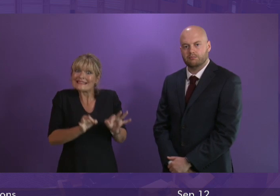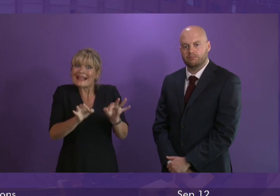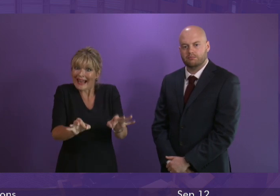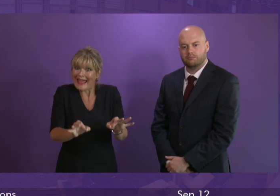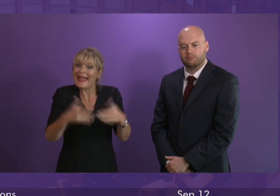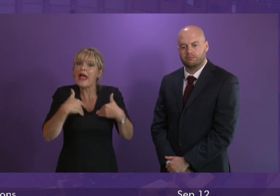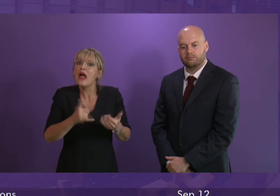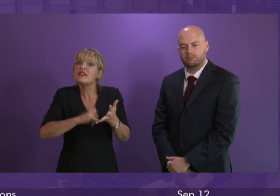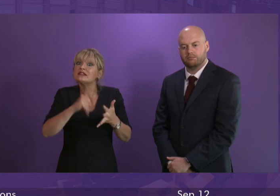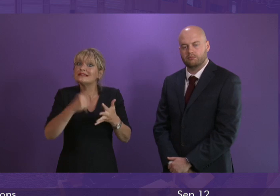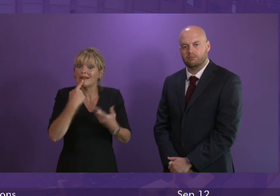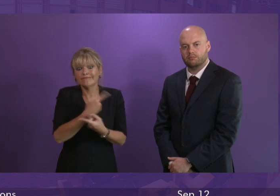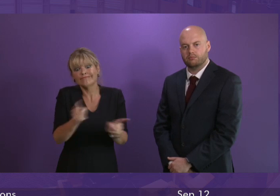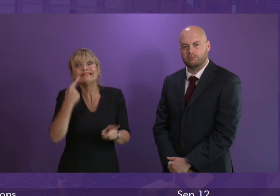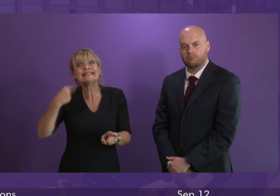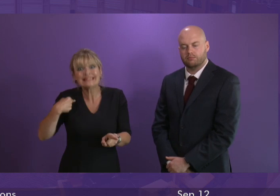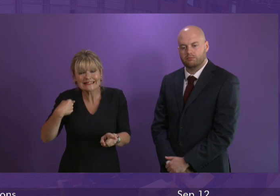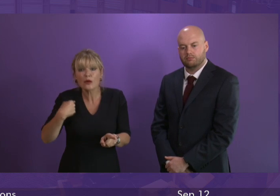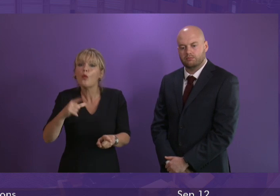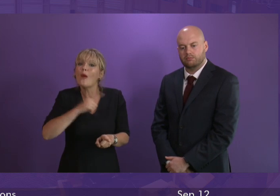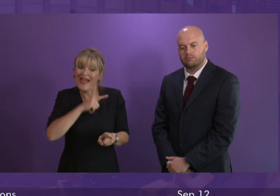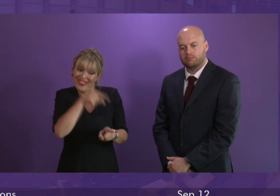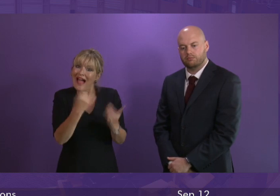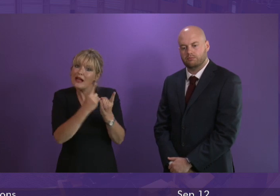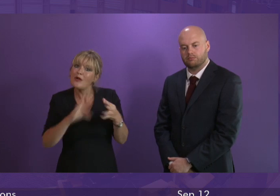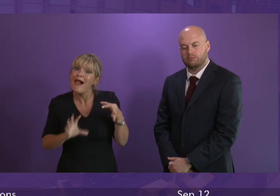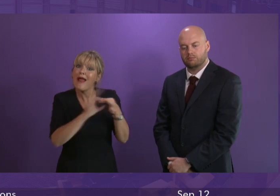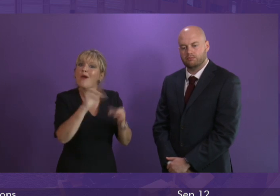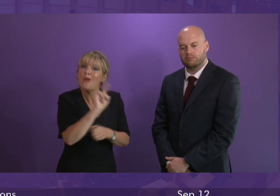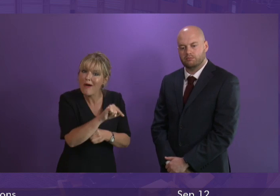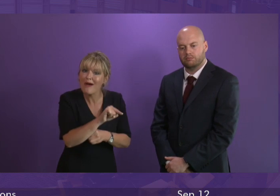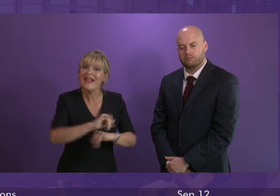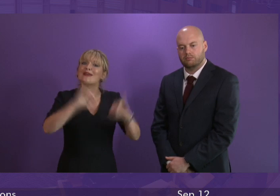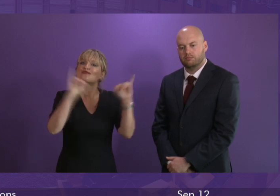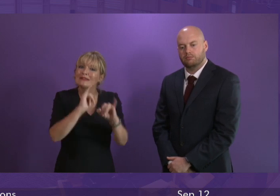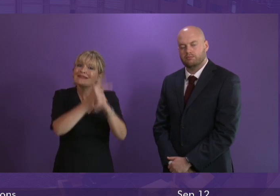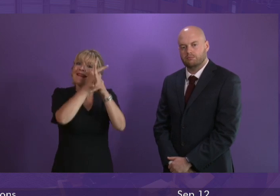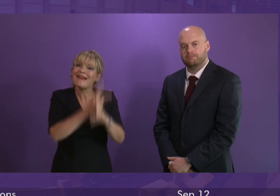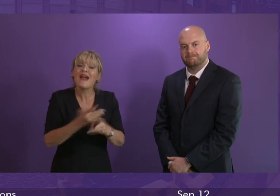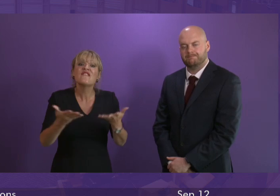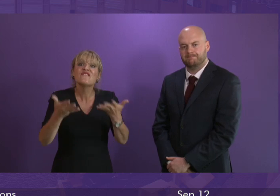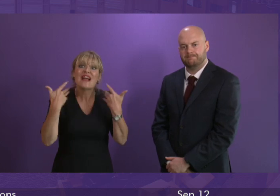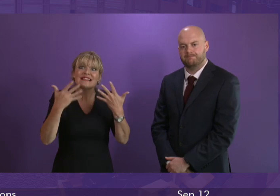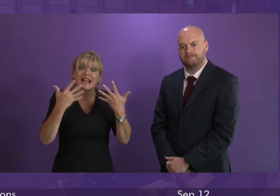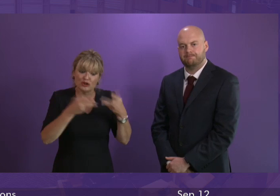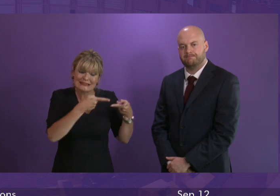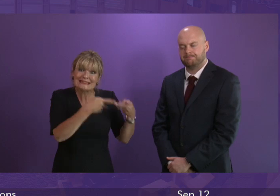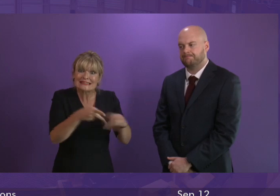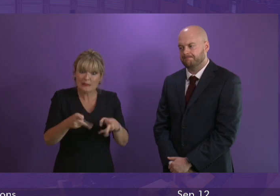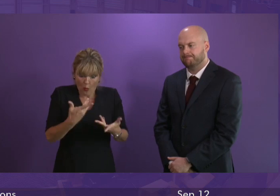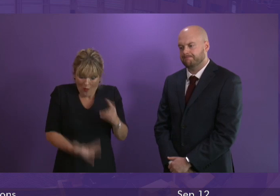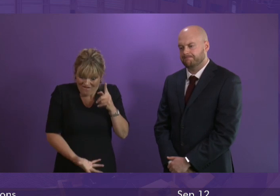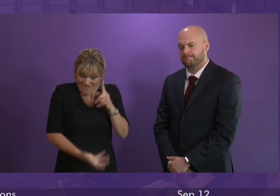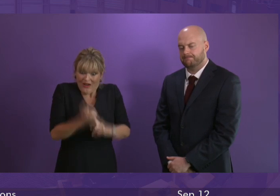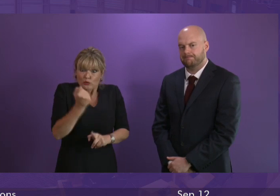Secretary confirmed to Parliament yesterday is an issue relating to the critical care ventilation system that only came to